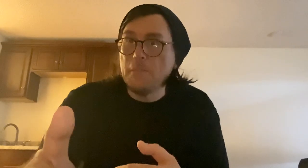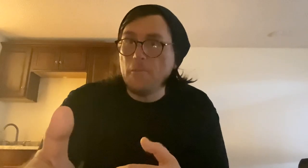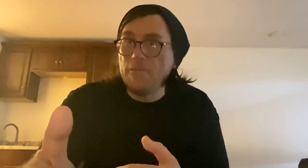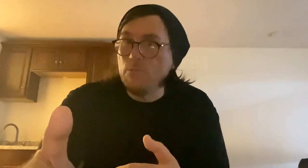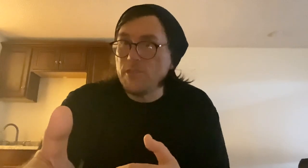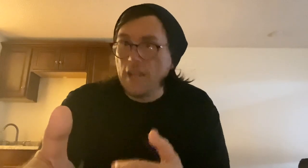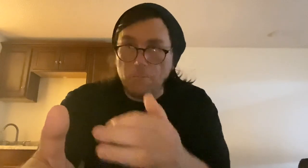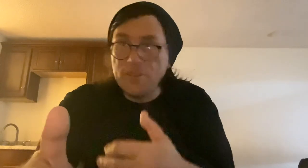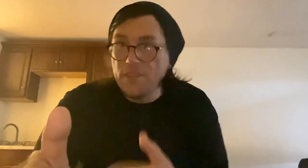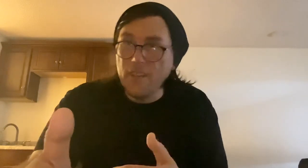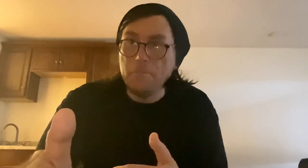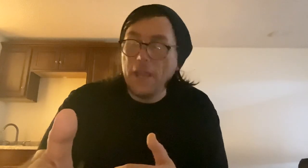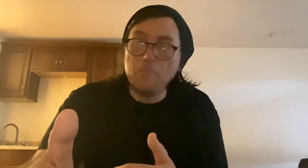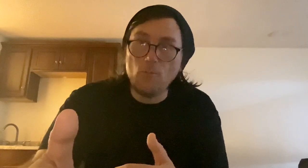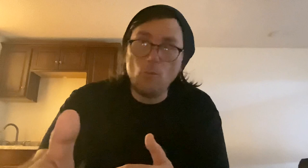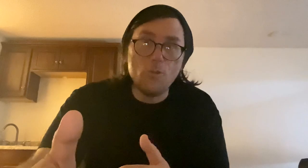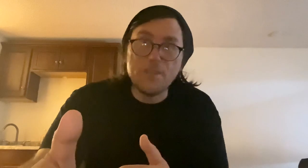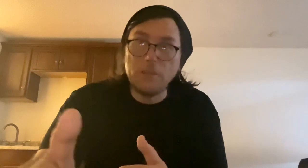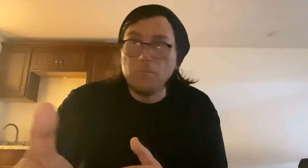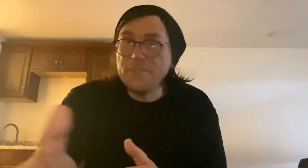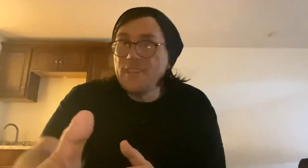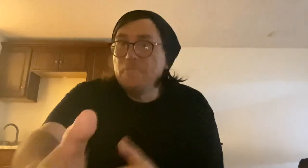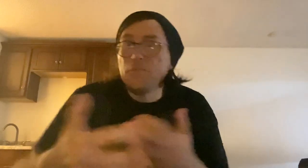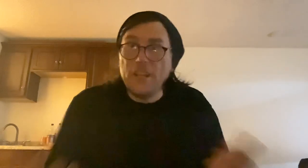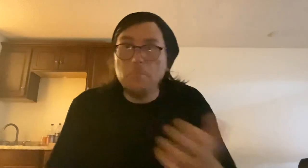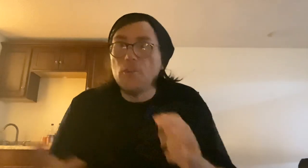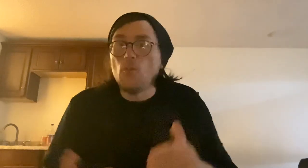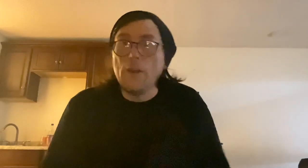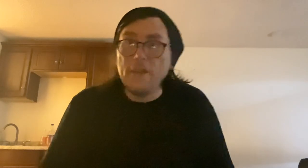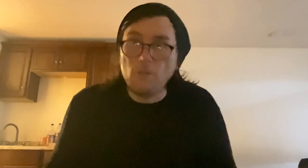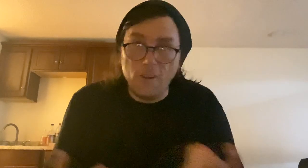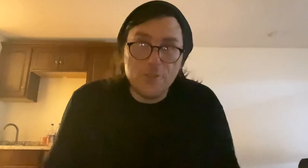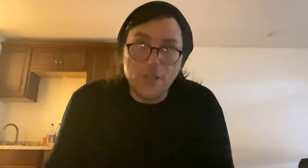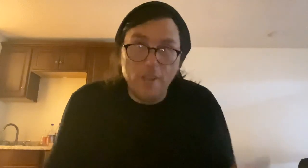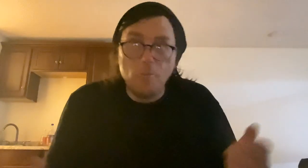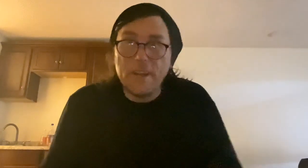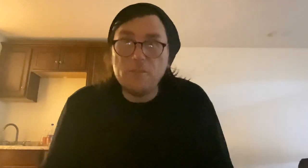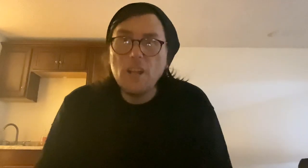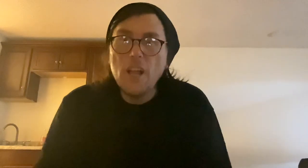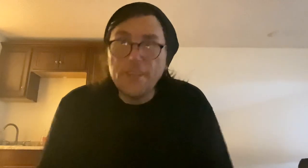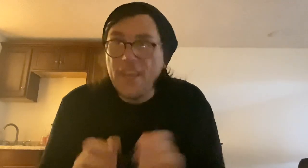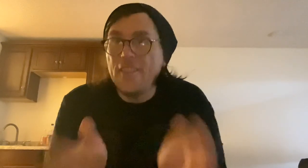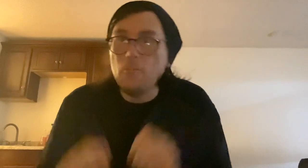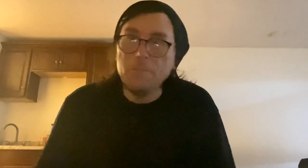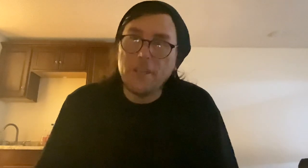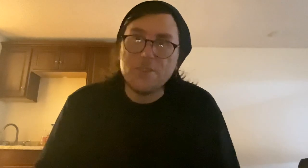of paper. If it was, like, printed on a paper or something printed in a book or whatever, on a sheet or whatever, then, yeah, that would be considered